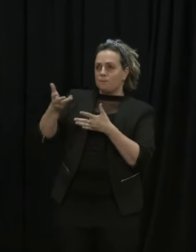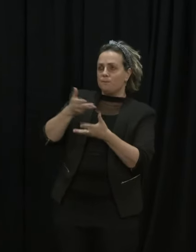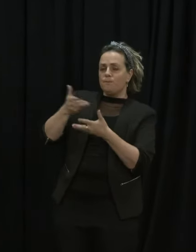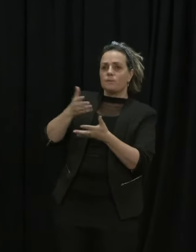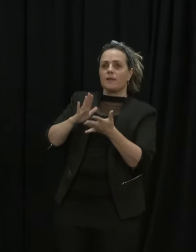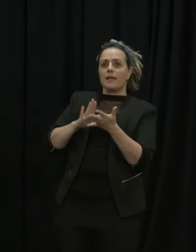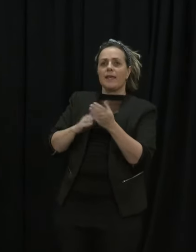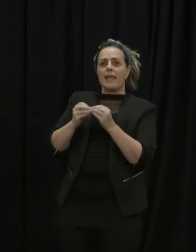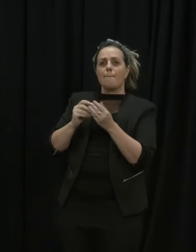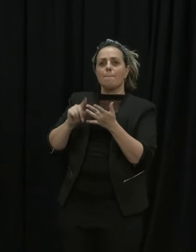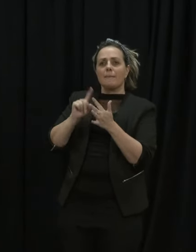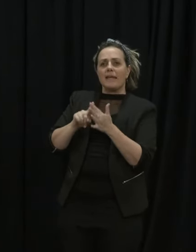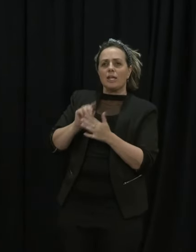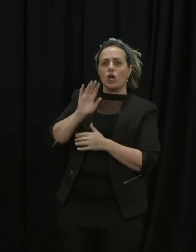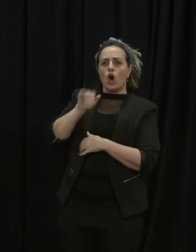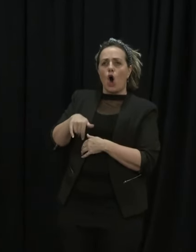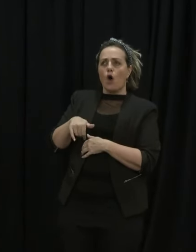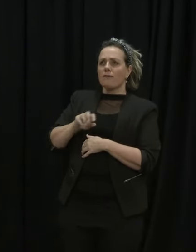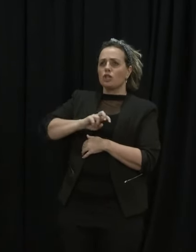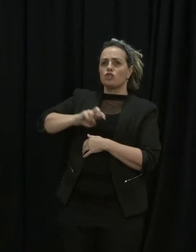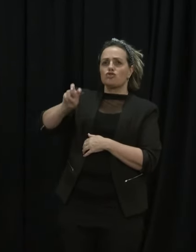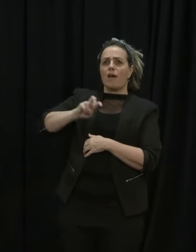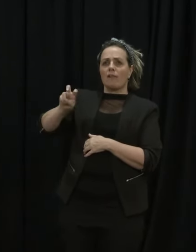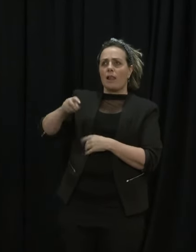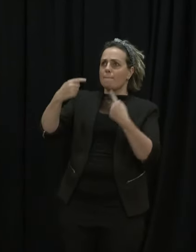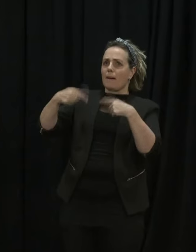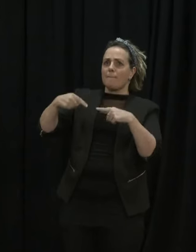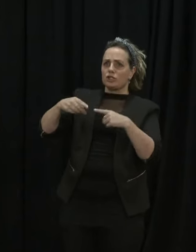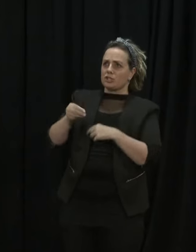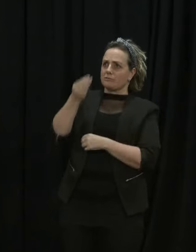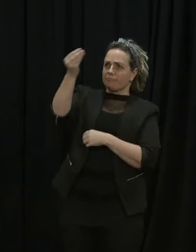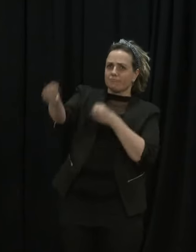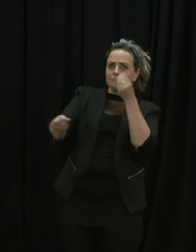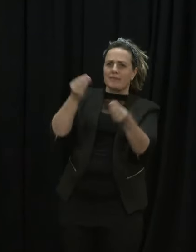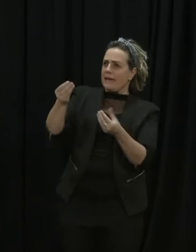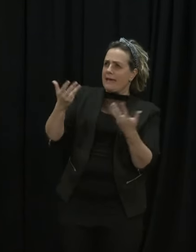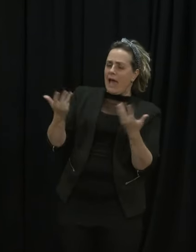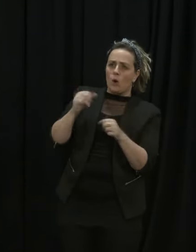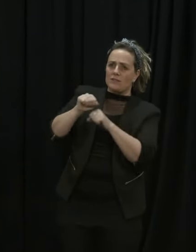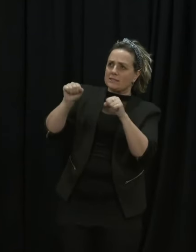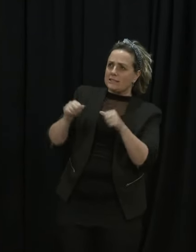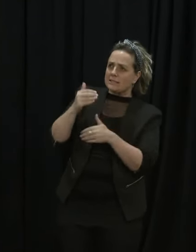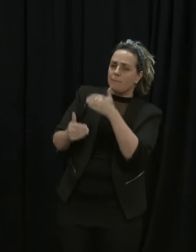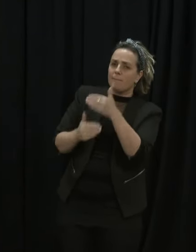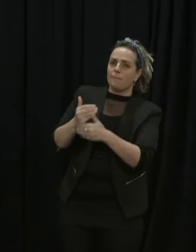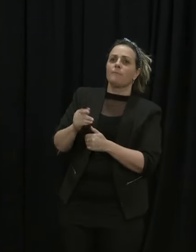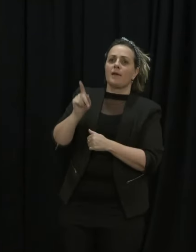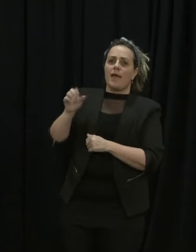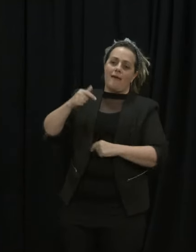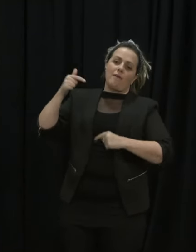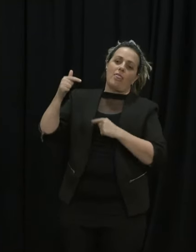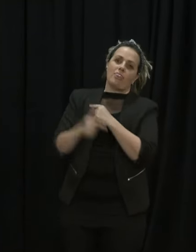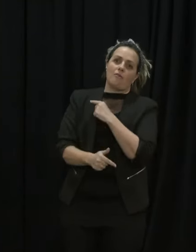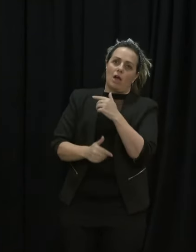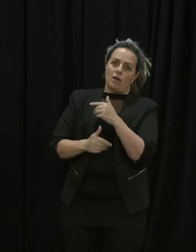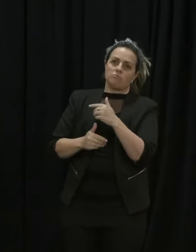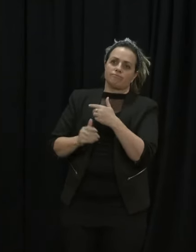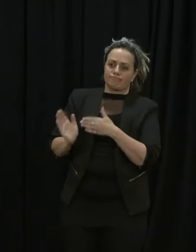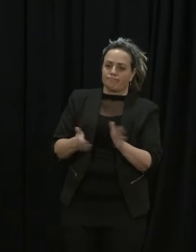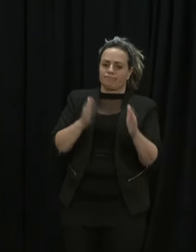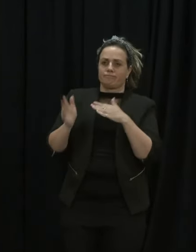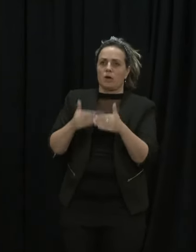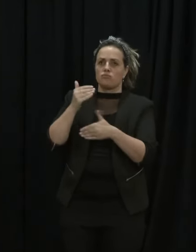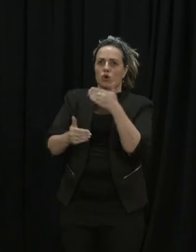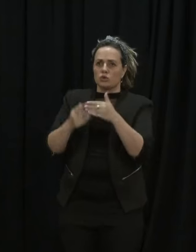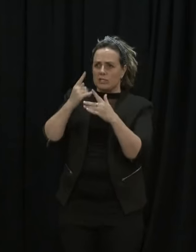around how those business travel permits are granted. They are a process, a thorough process now of checking within particular